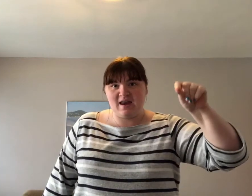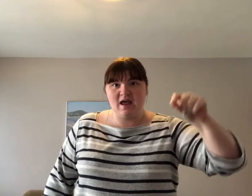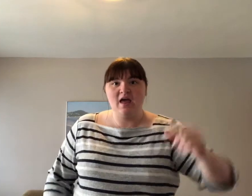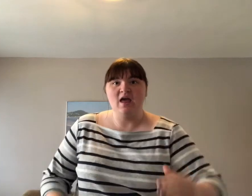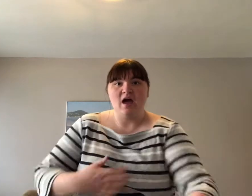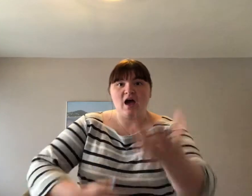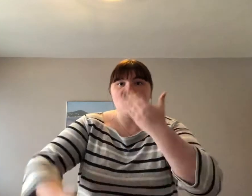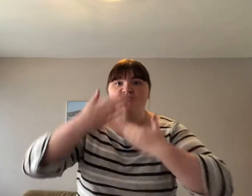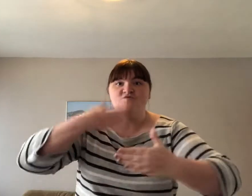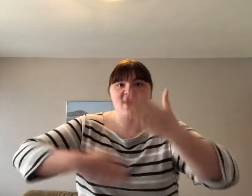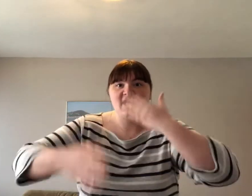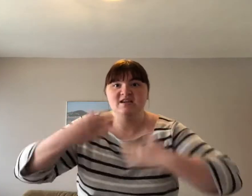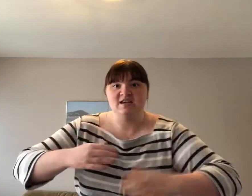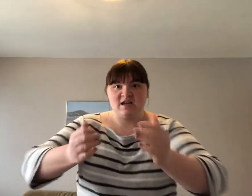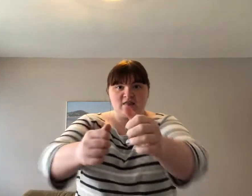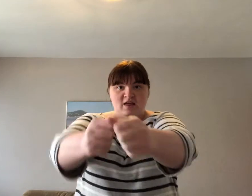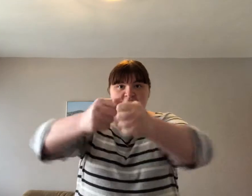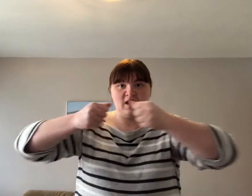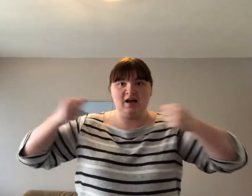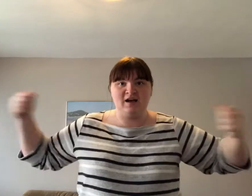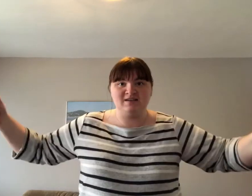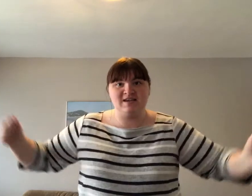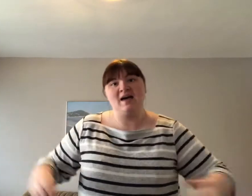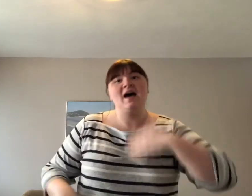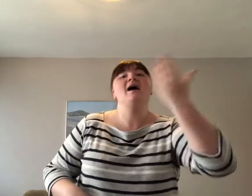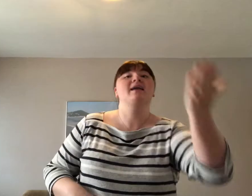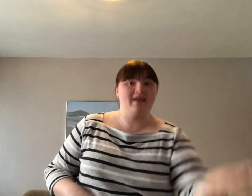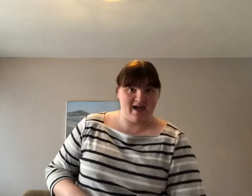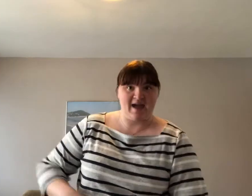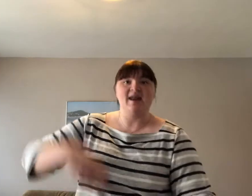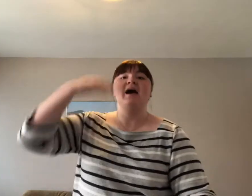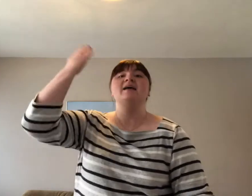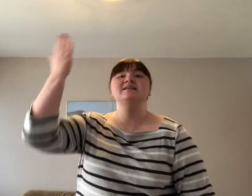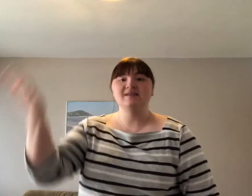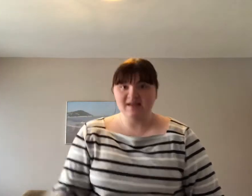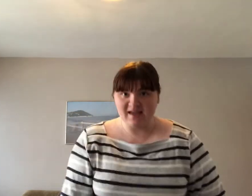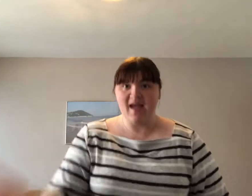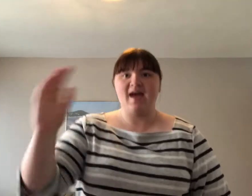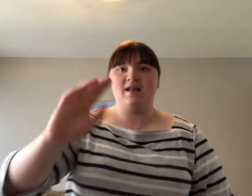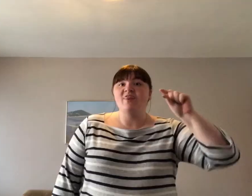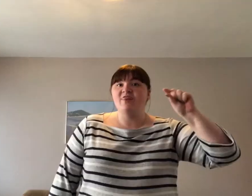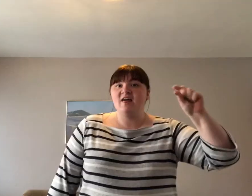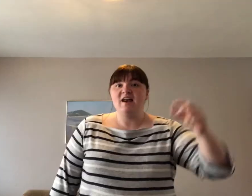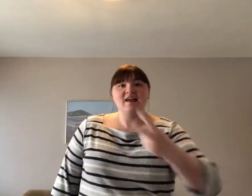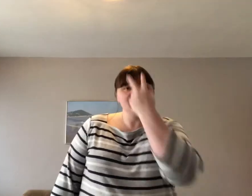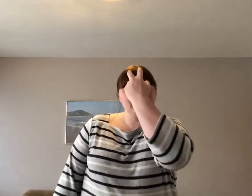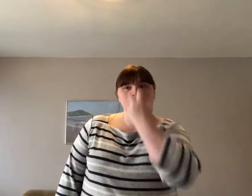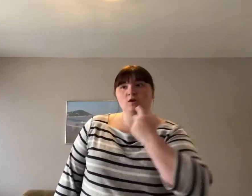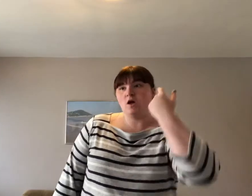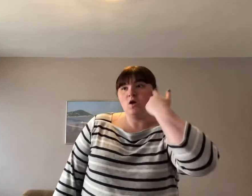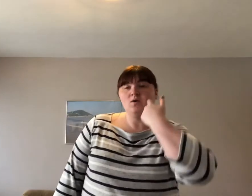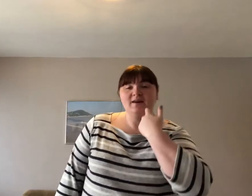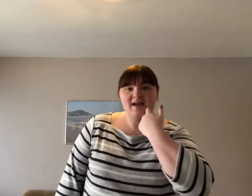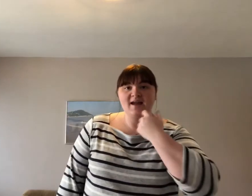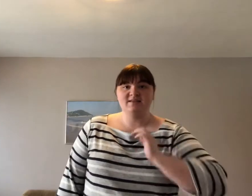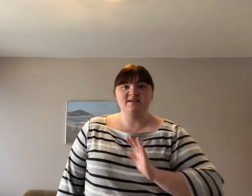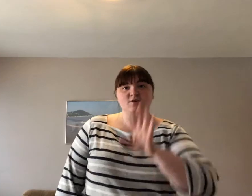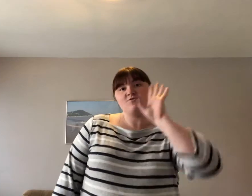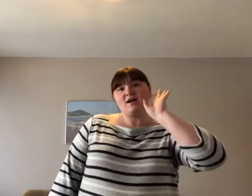and raiding the larder again and again. The little old lady cried,